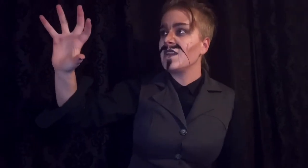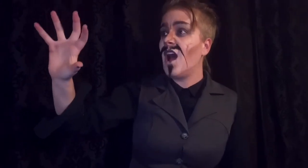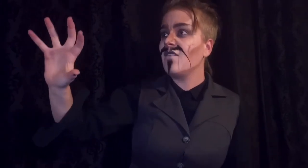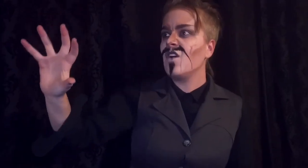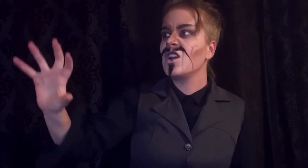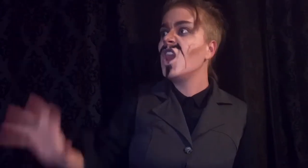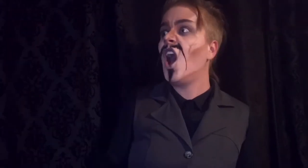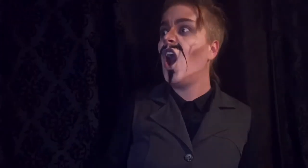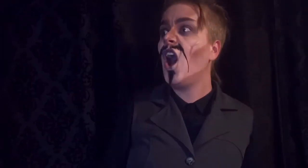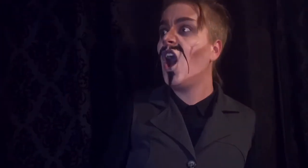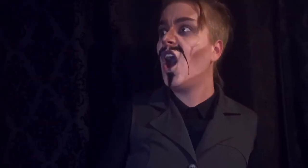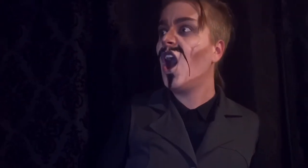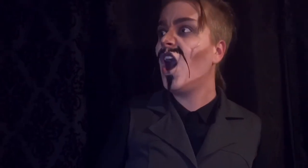not for one